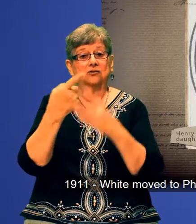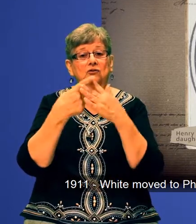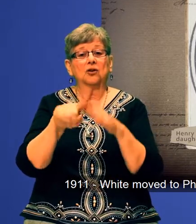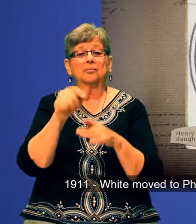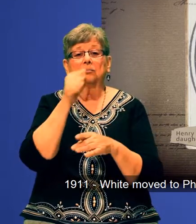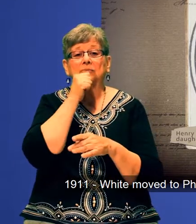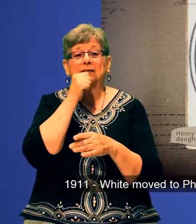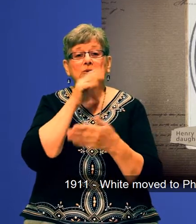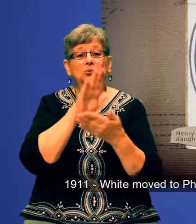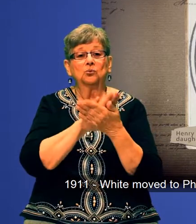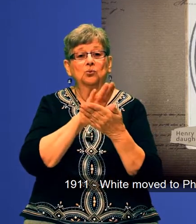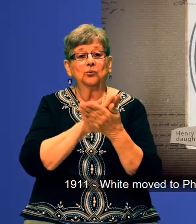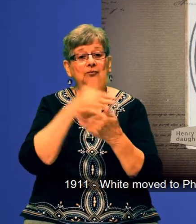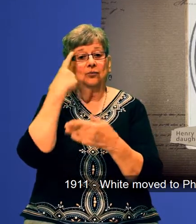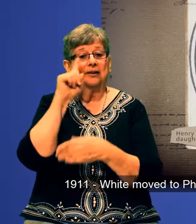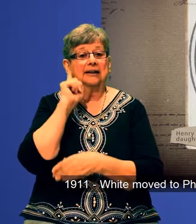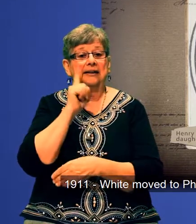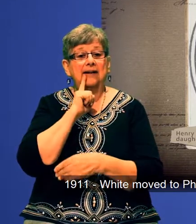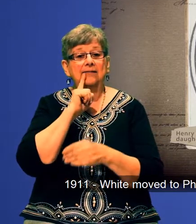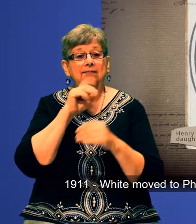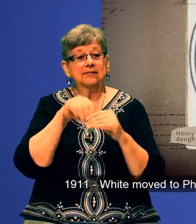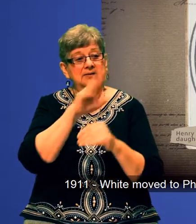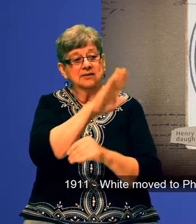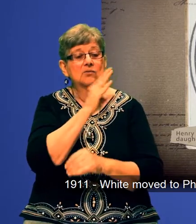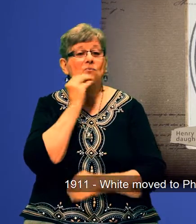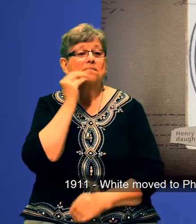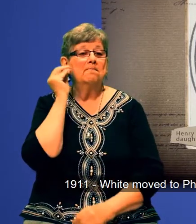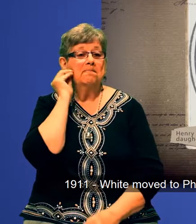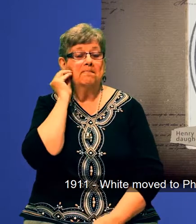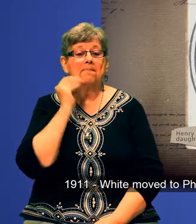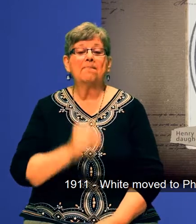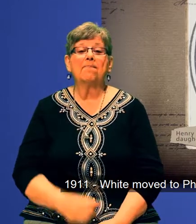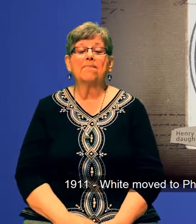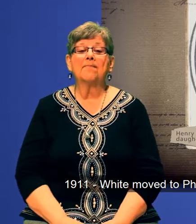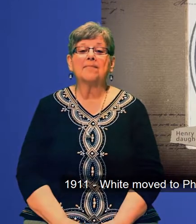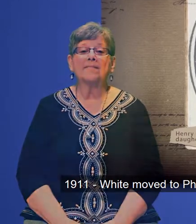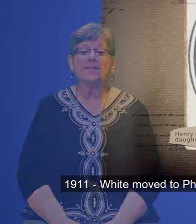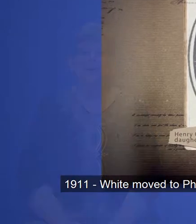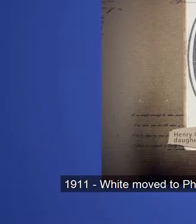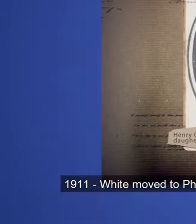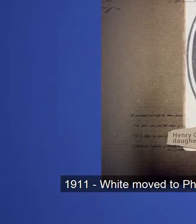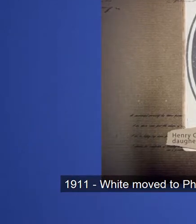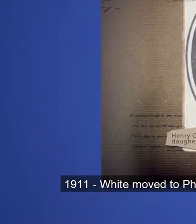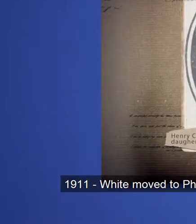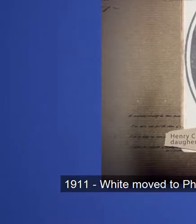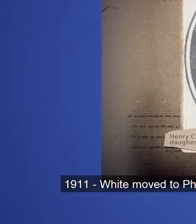1911, White moved to Phoenix and started a private school for the deaf at his residence.